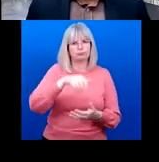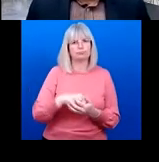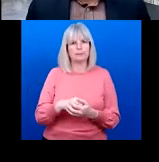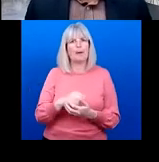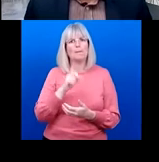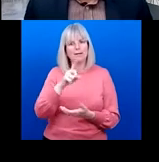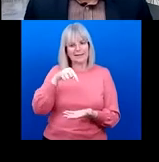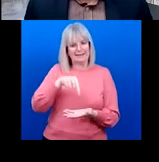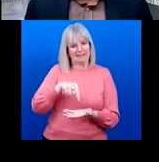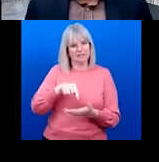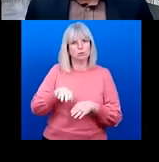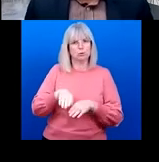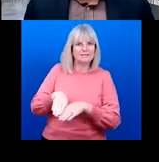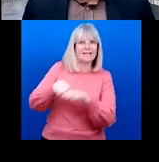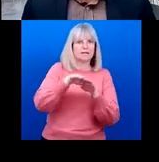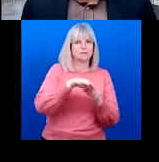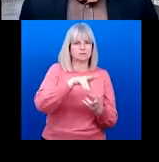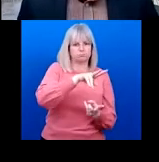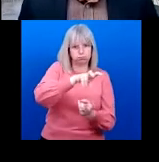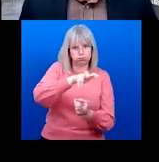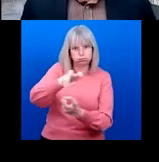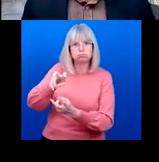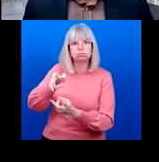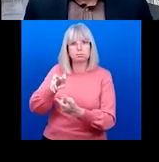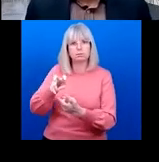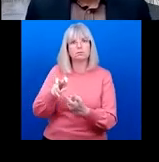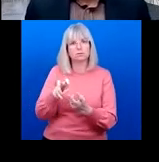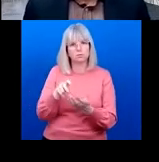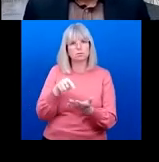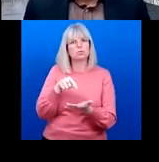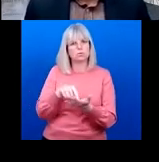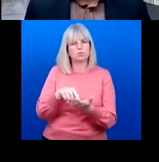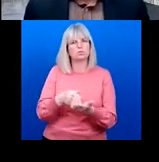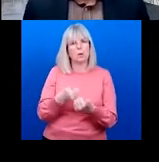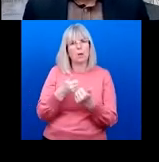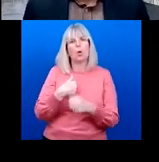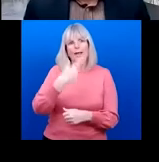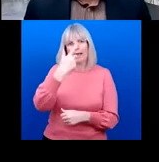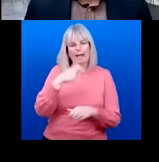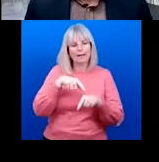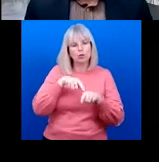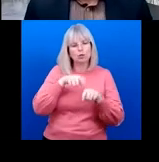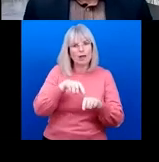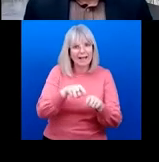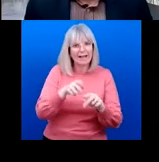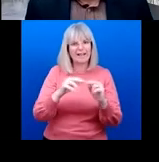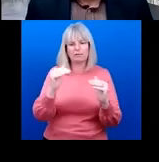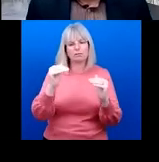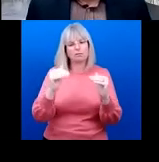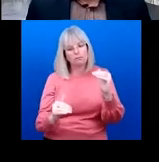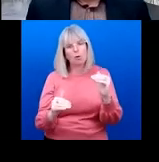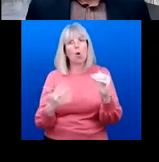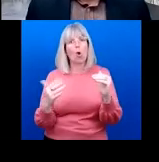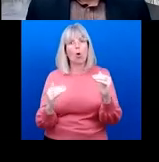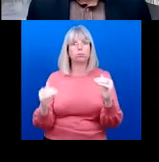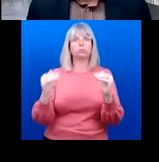Alakos And to collect data and in a disaggregated manner, so we can keep track of inequities and equity as we progress